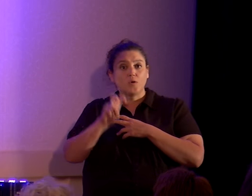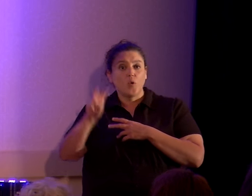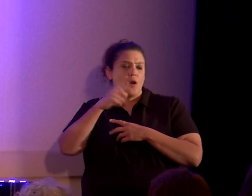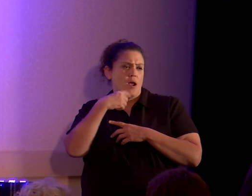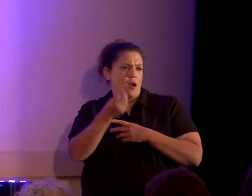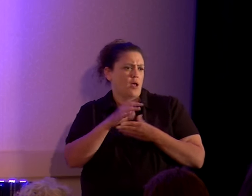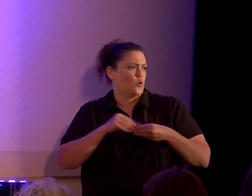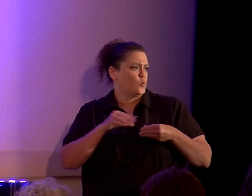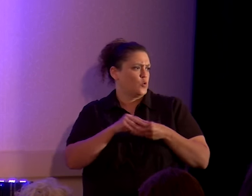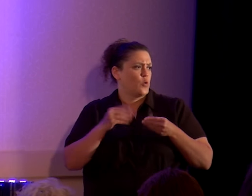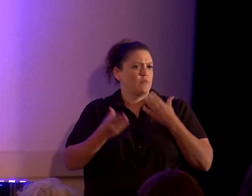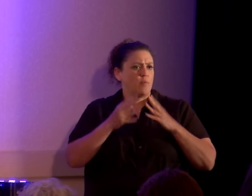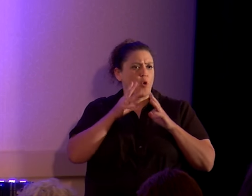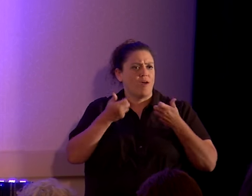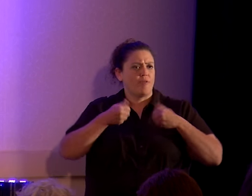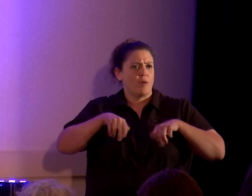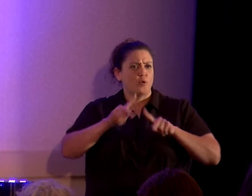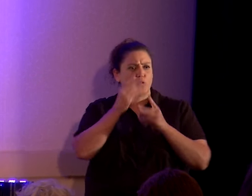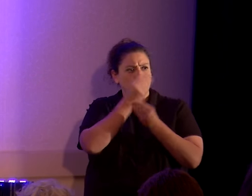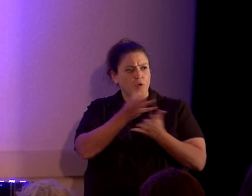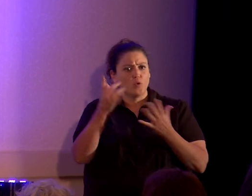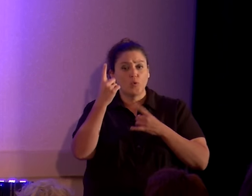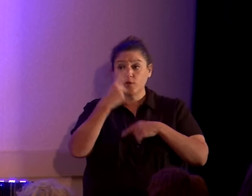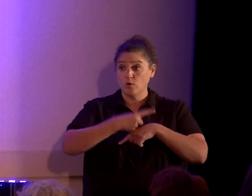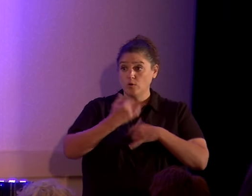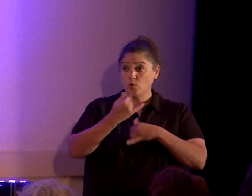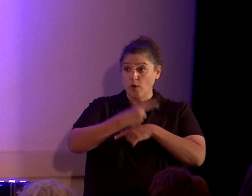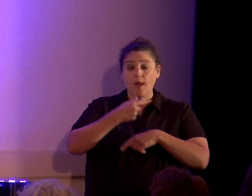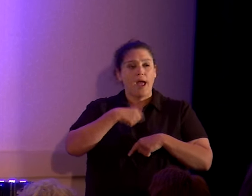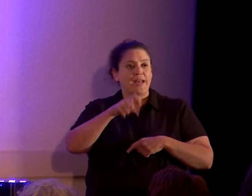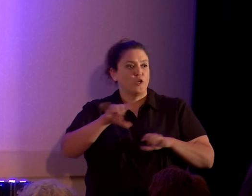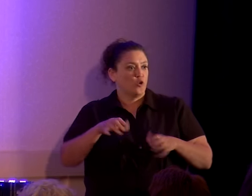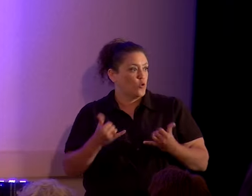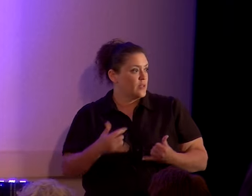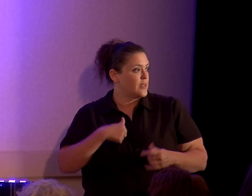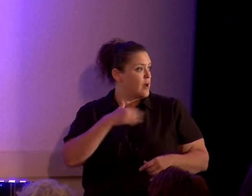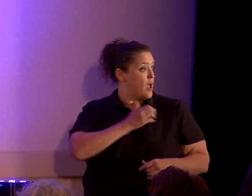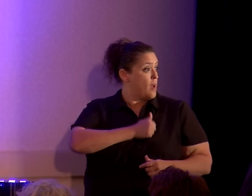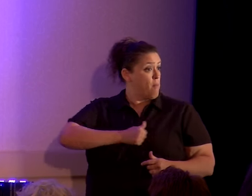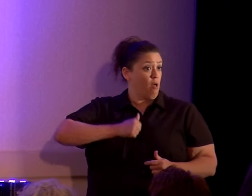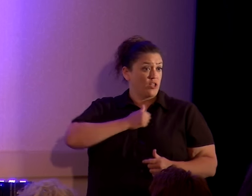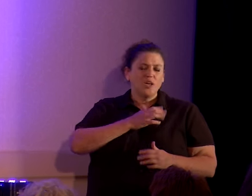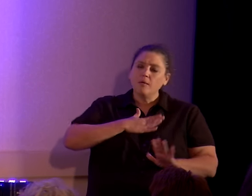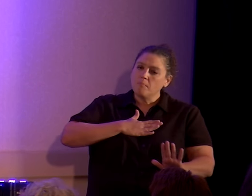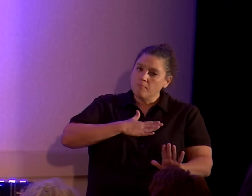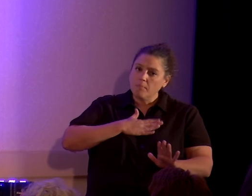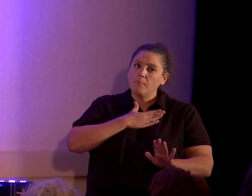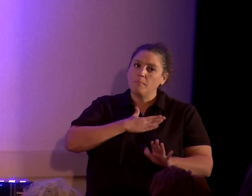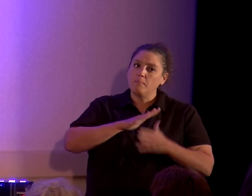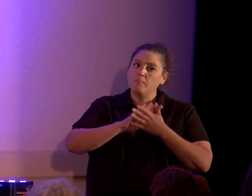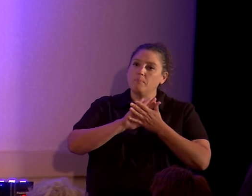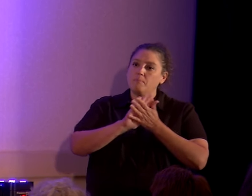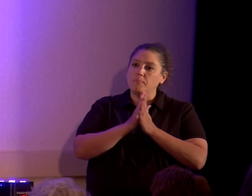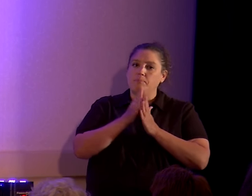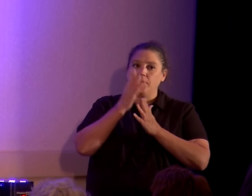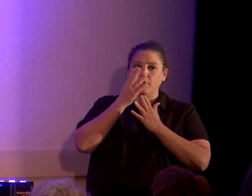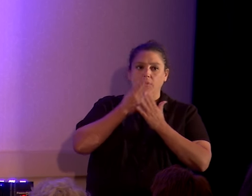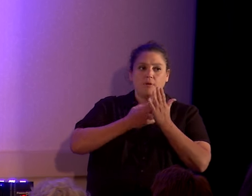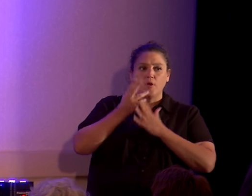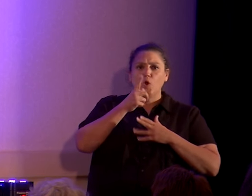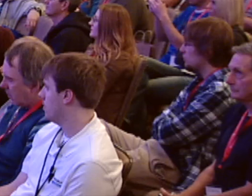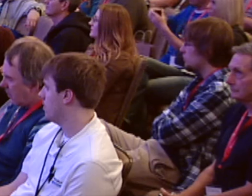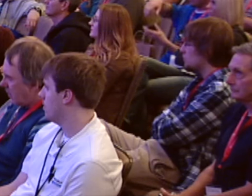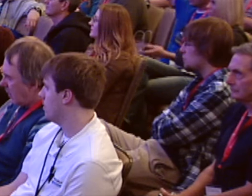I might get to one of those today. By the way, I need to do this, and I'll apologize. And just be honest. Raise your hand if you know who Cy Ten